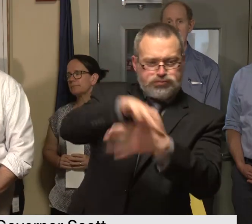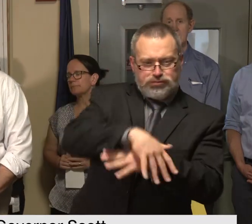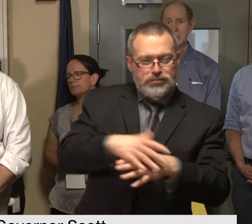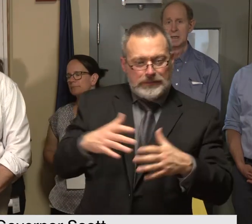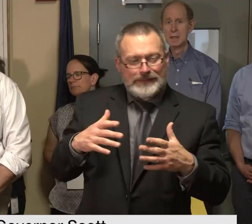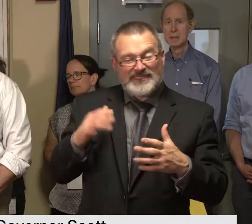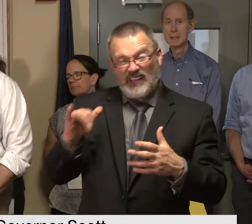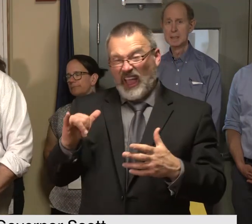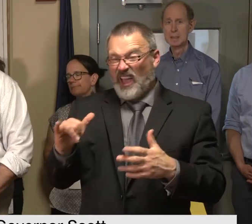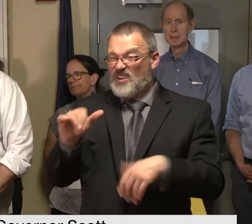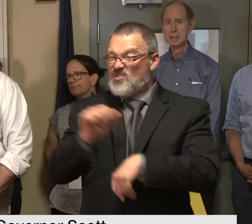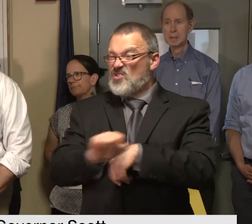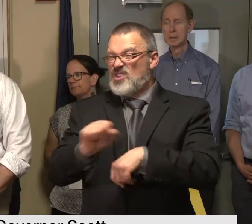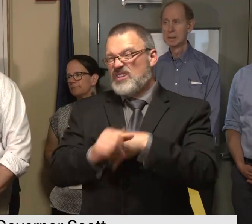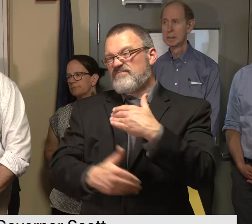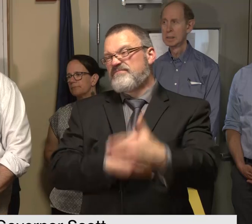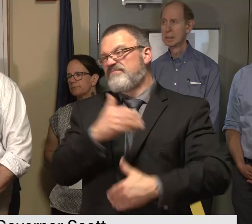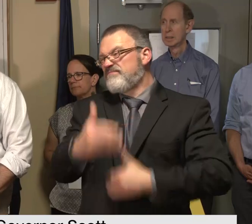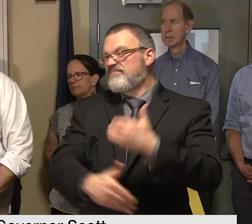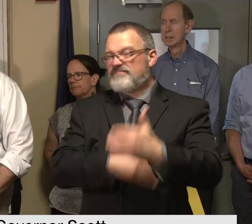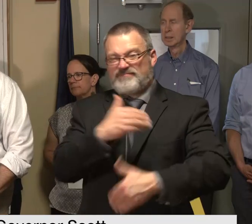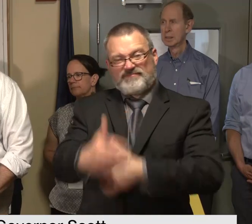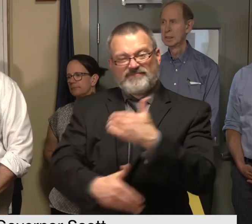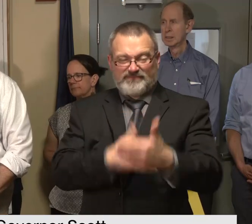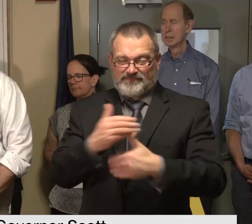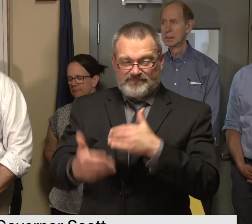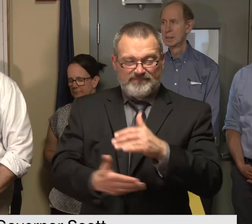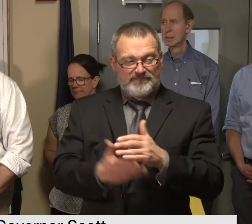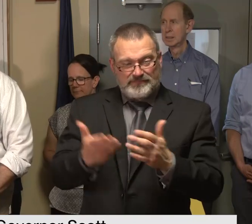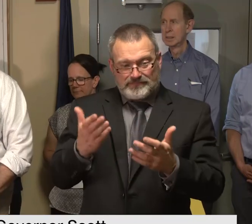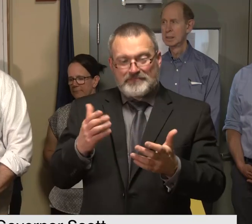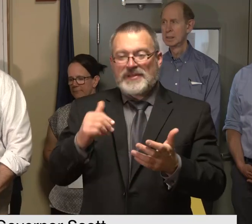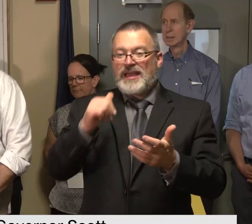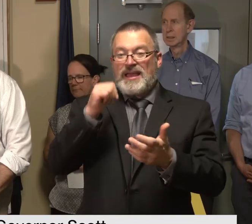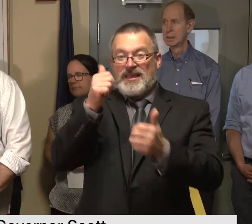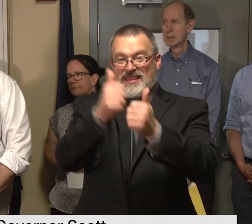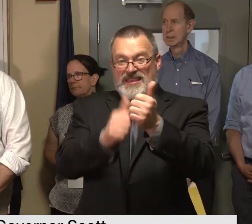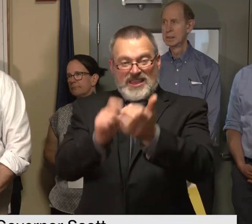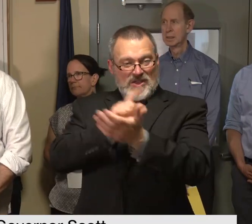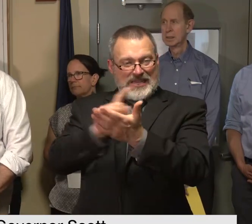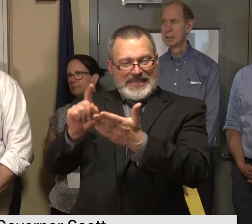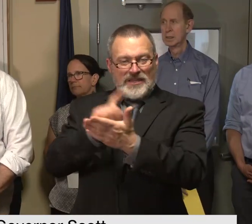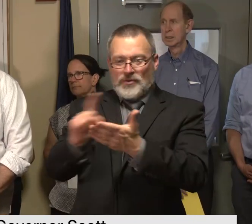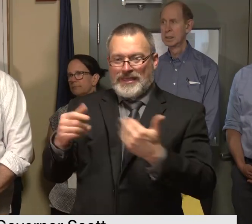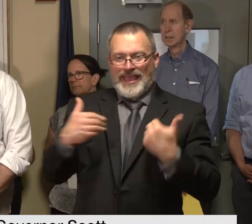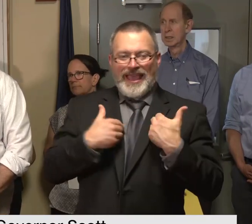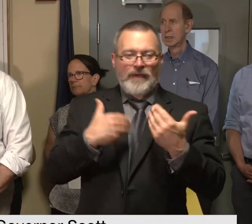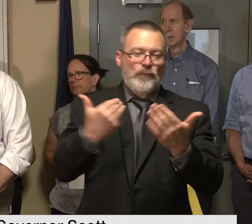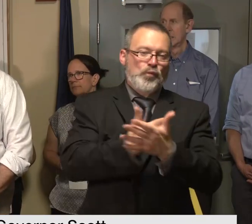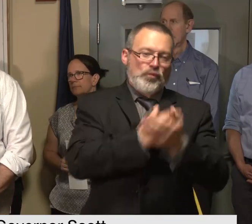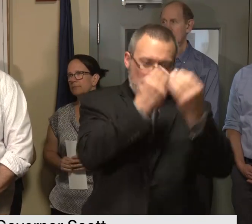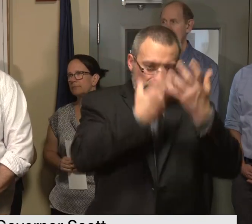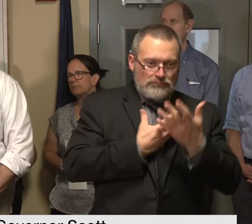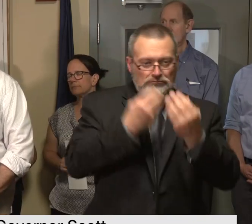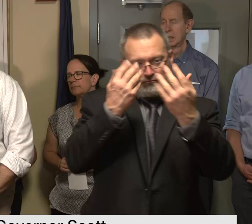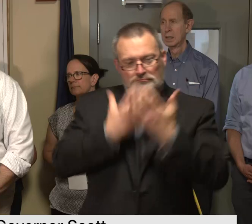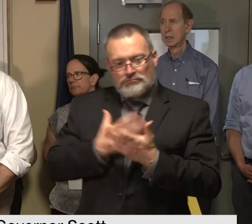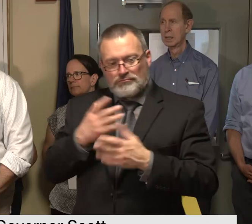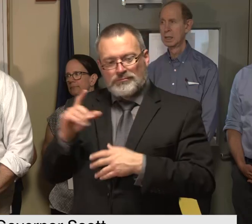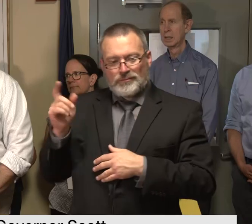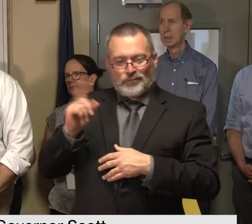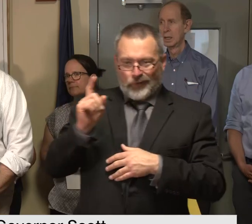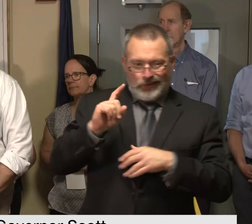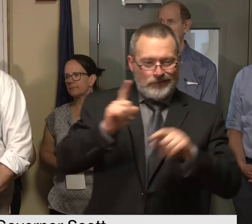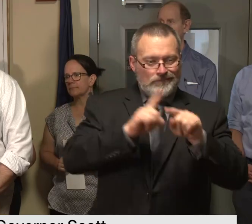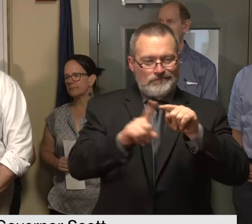our districts every single week i get a report from every district in the state we have nine and it tells me by category everything they